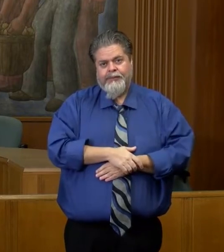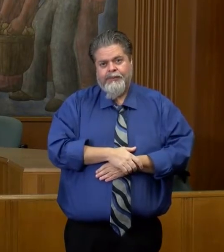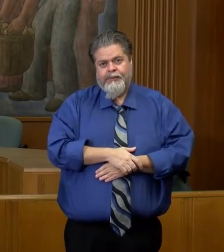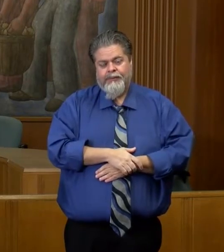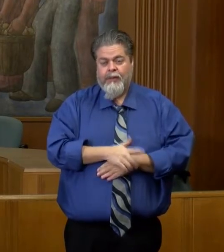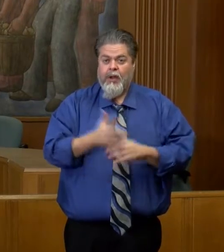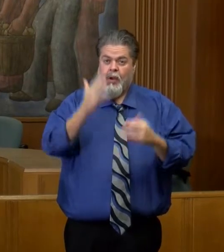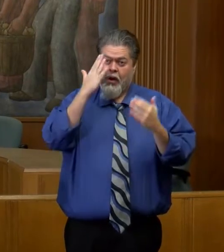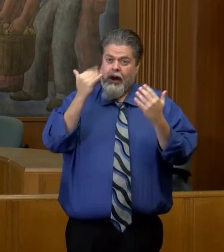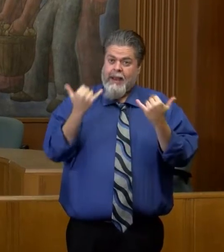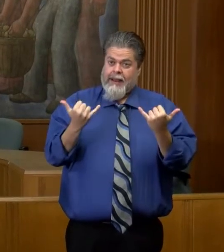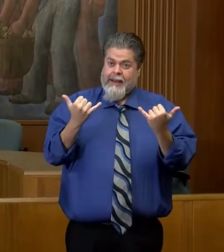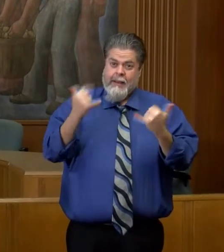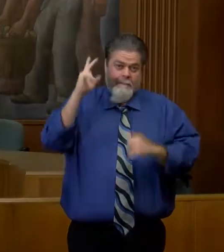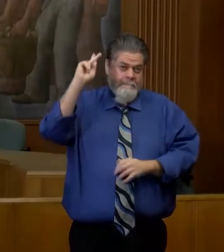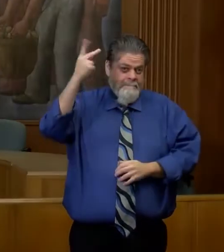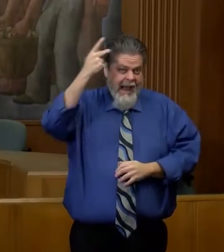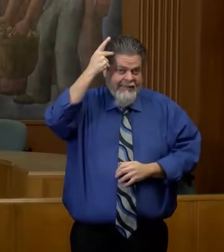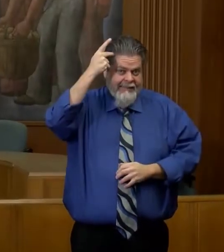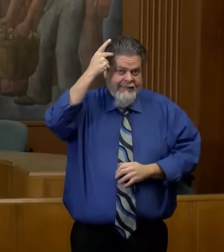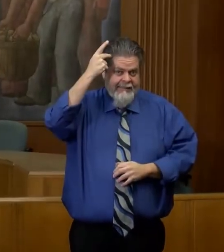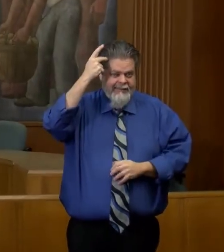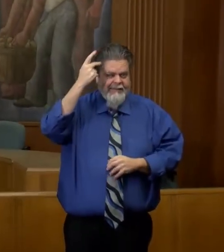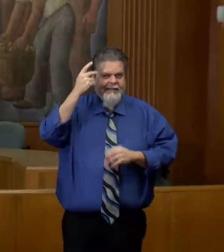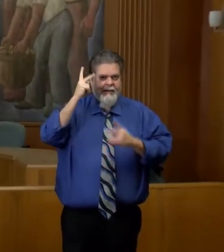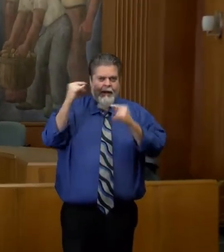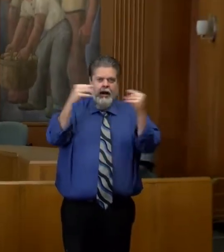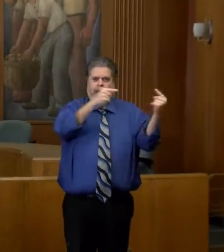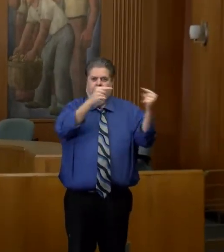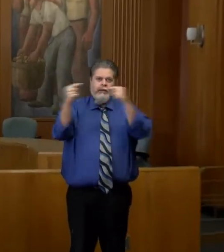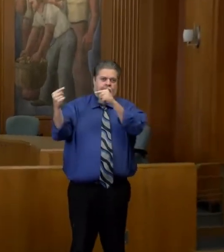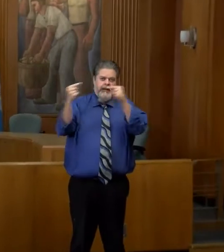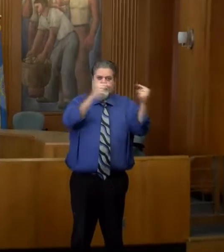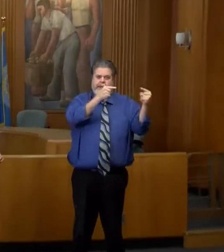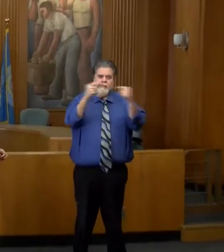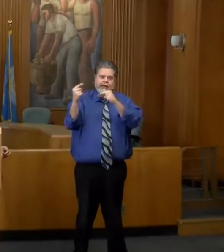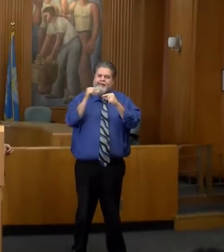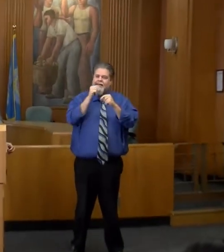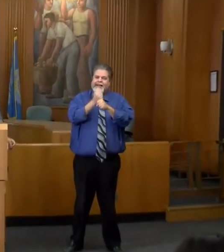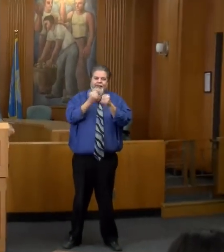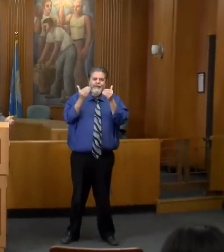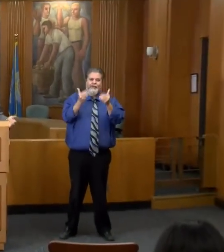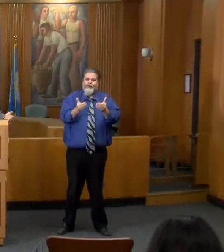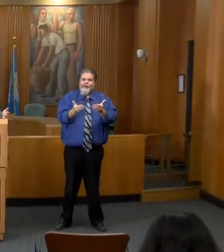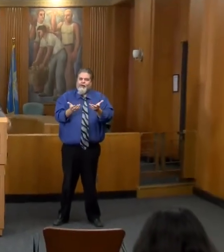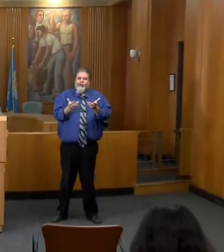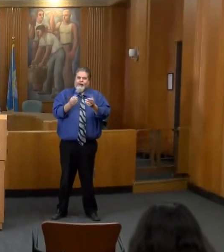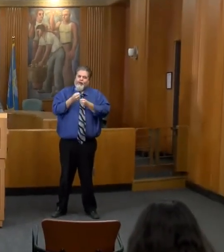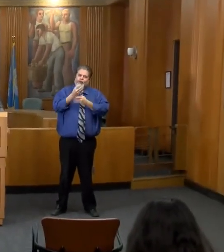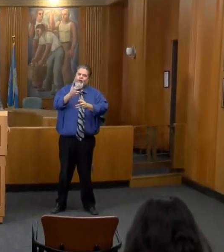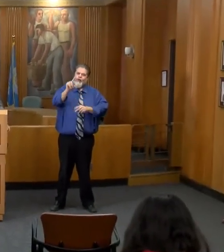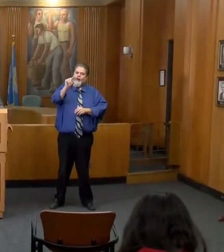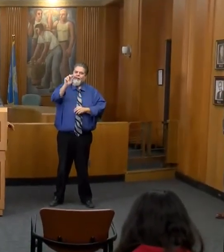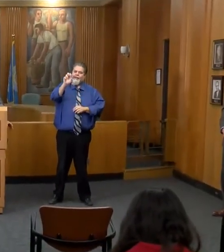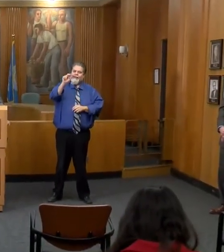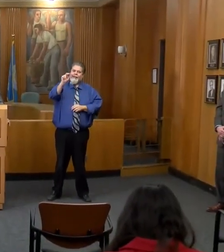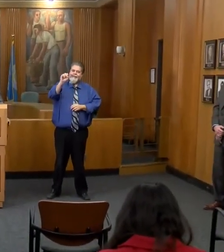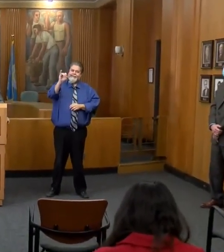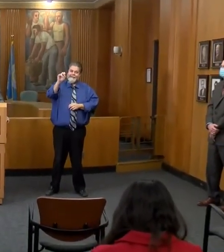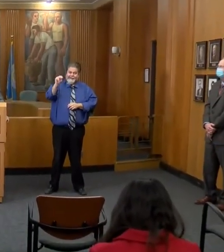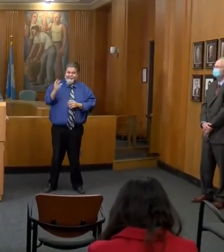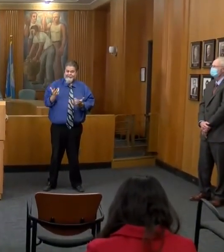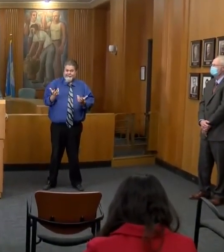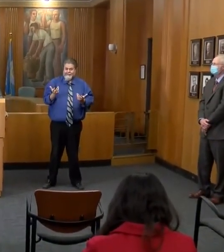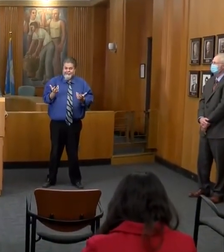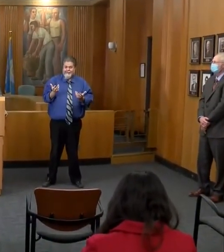You know, the current political tensions in this country are certainly impacting this issue